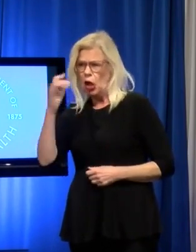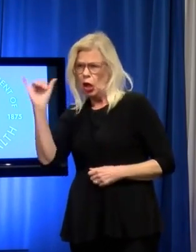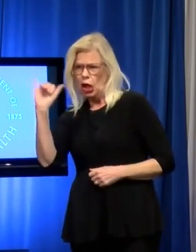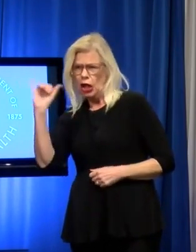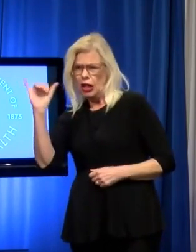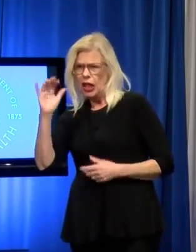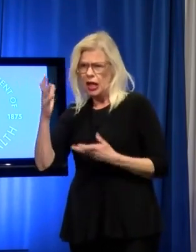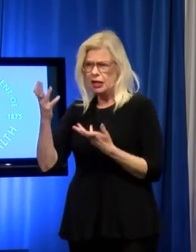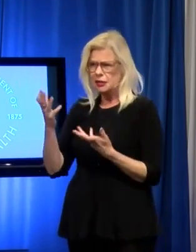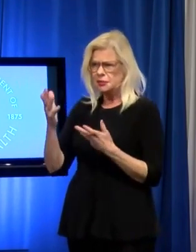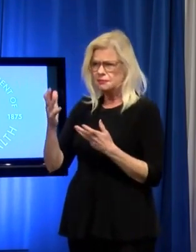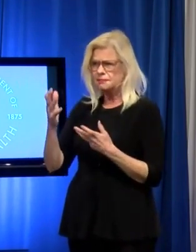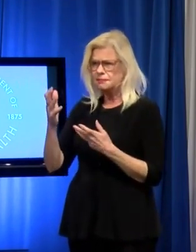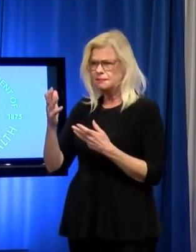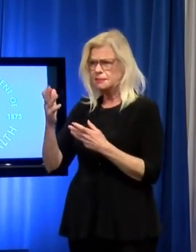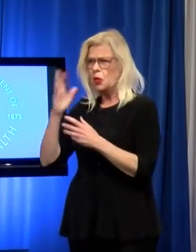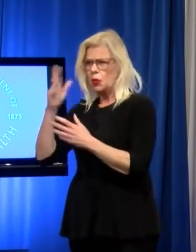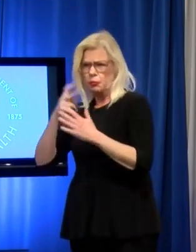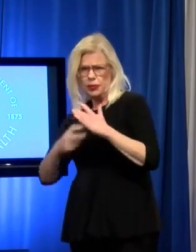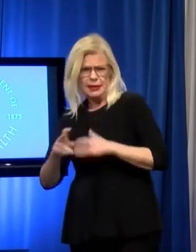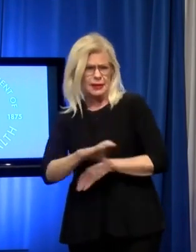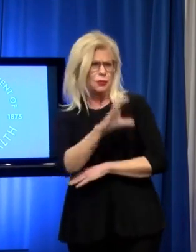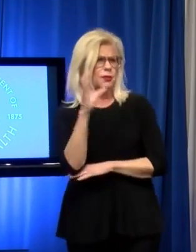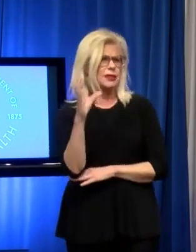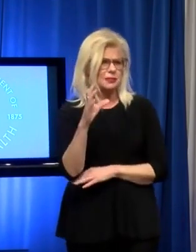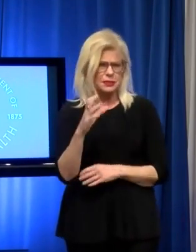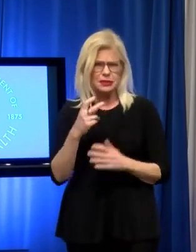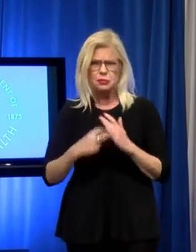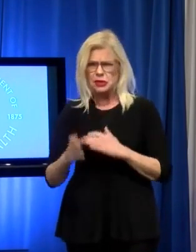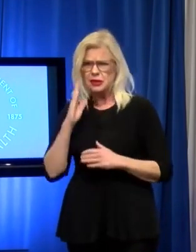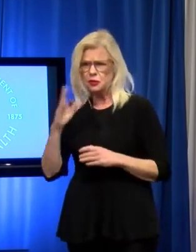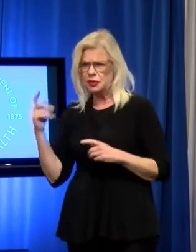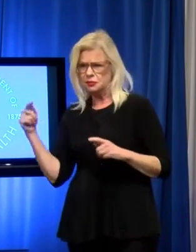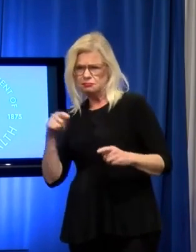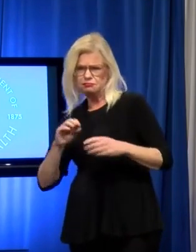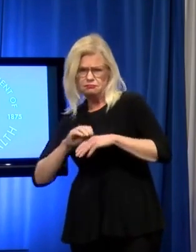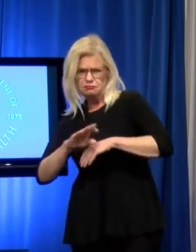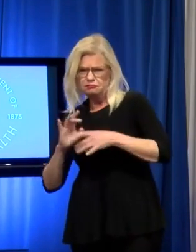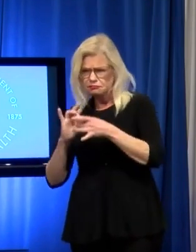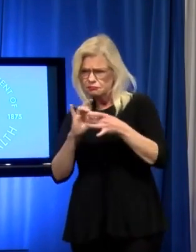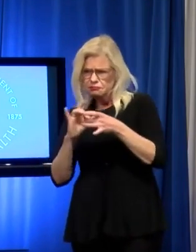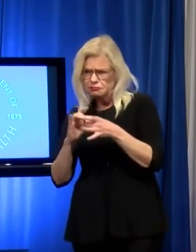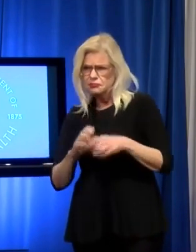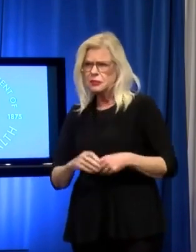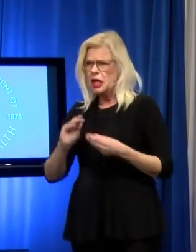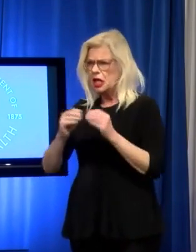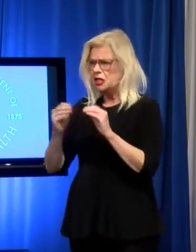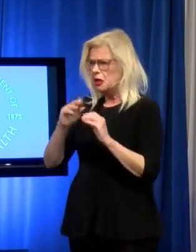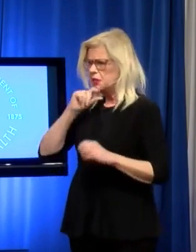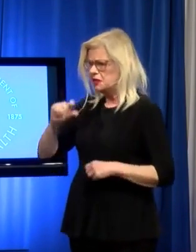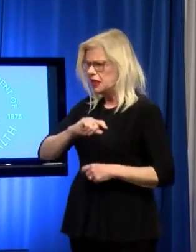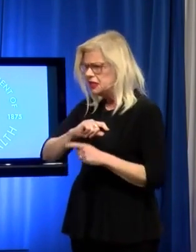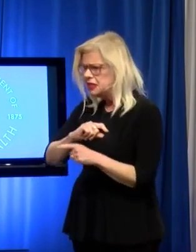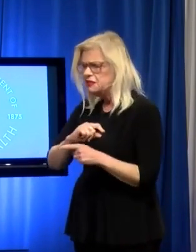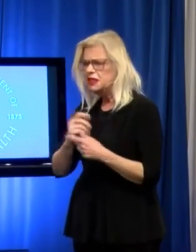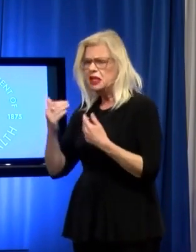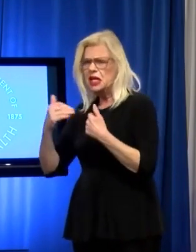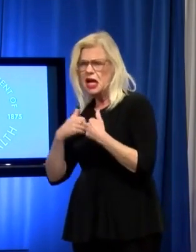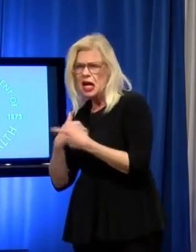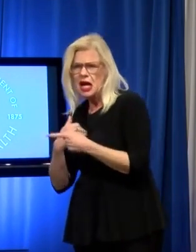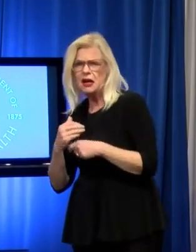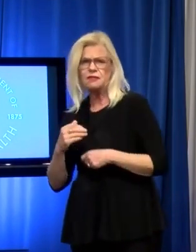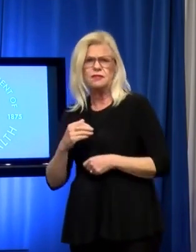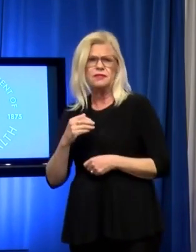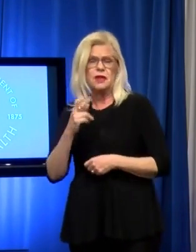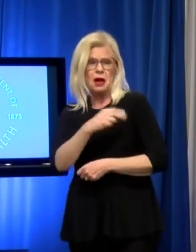way to determining what December looks like. What's our holiday season going to look like and what kind of numbers are we going to be seeing then? What situation is our